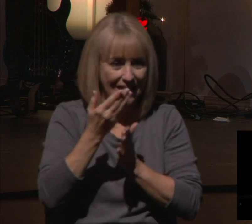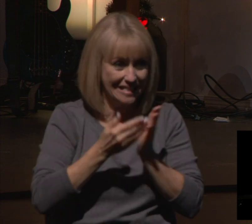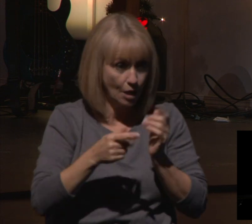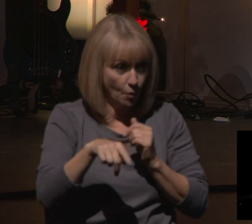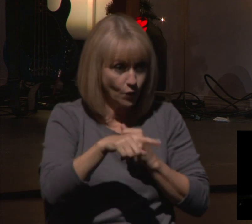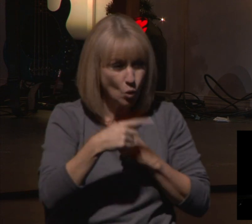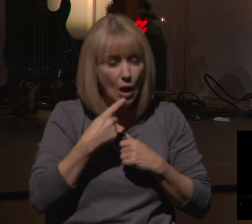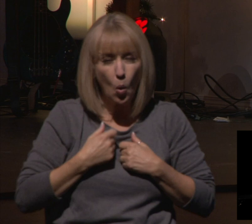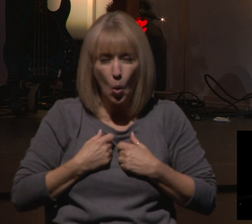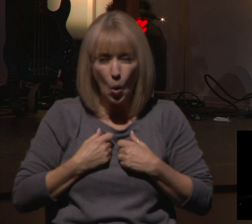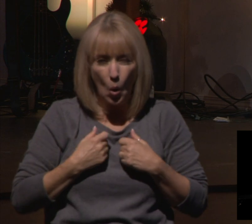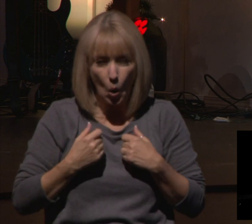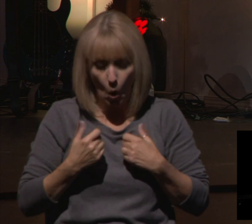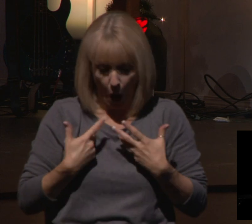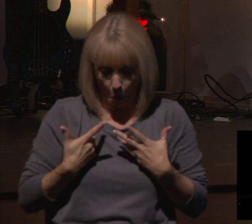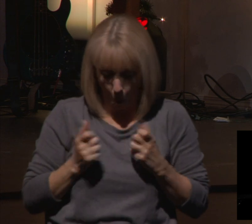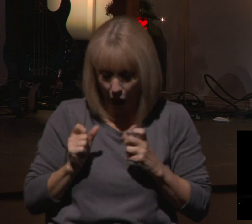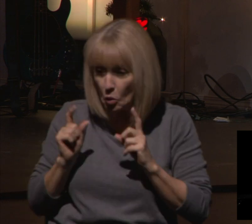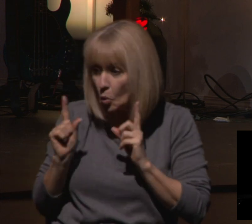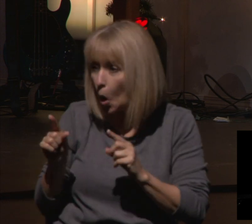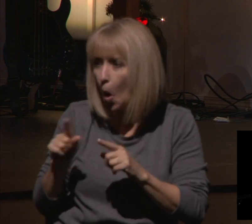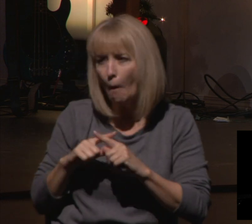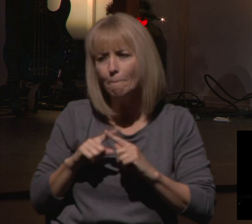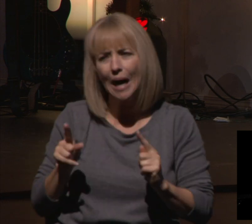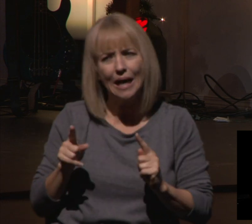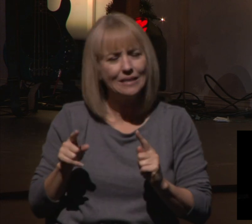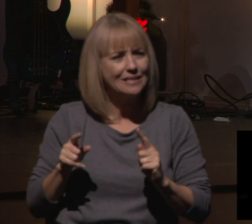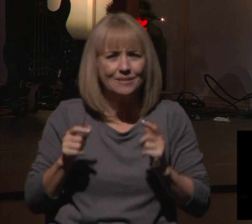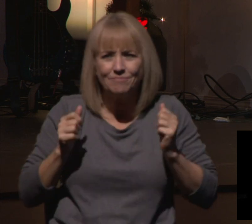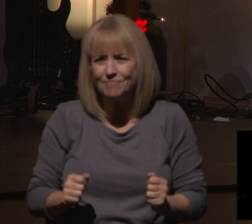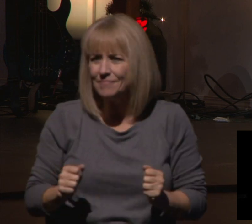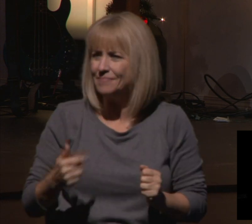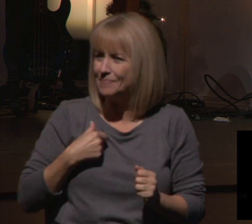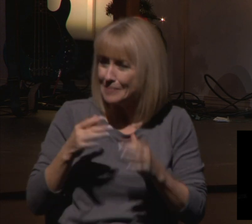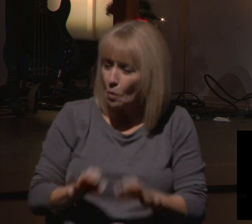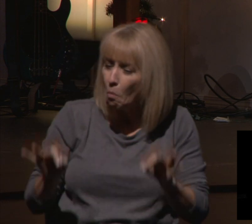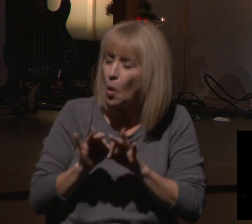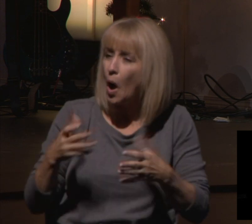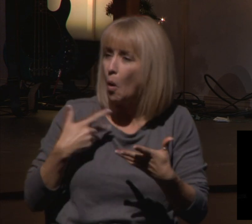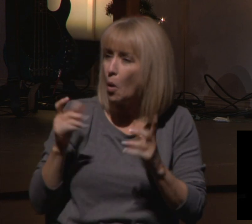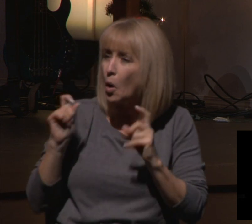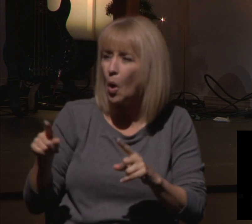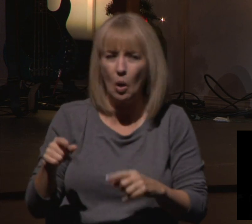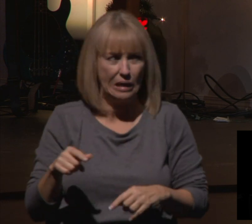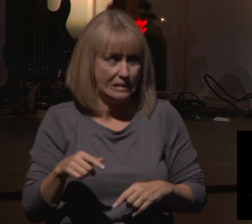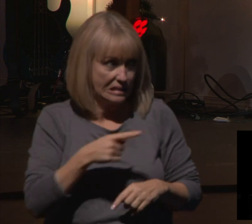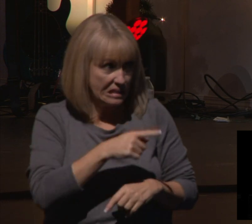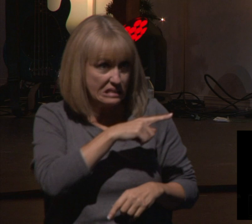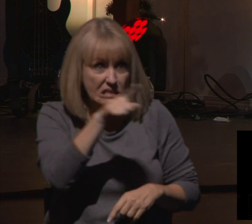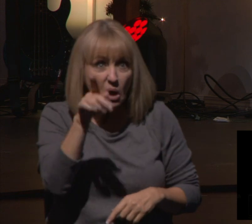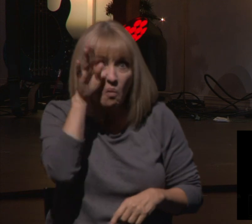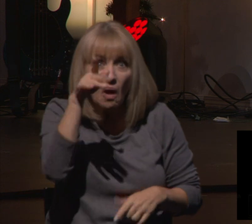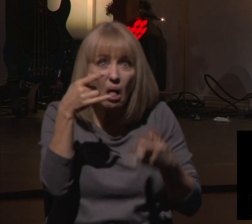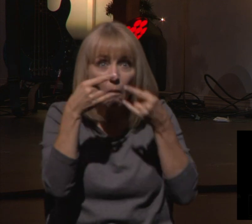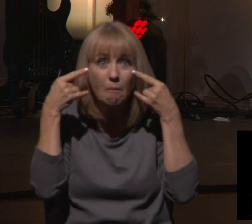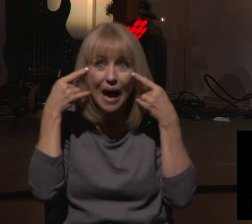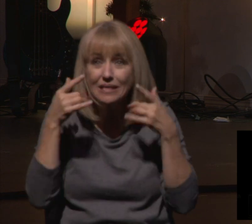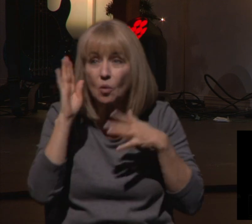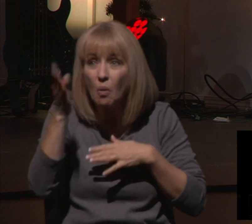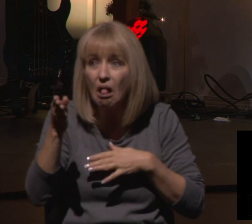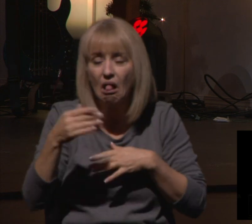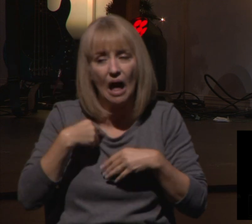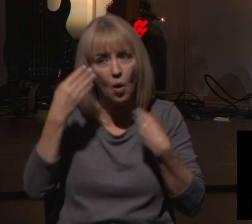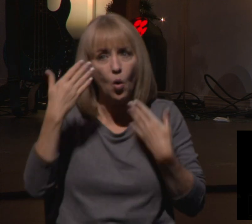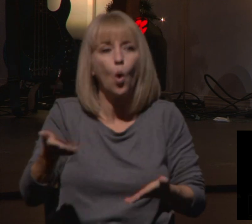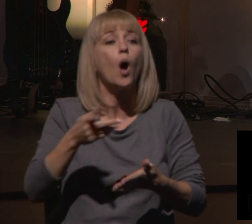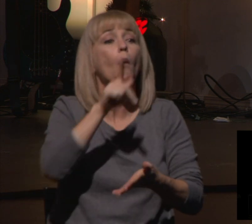would like to come to Christmas Eve. It's the one service that is really important to me, but I can't because I'm not sure if everybody wears a mask. 6 o'clock Christmas